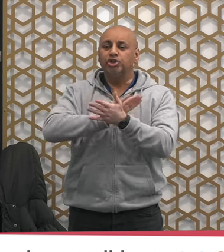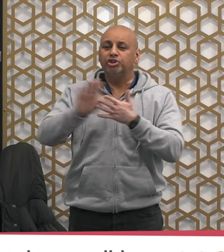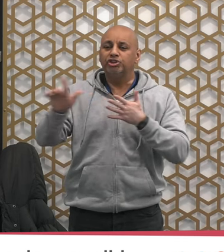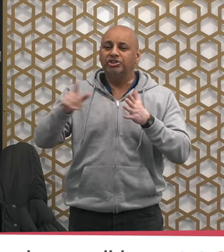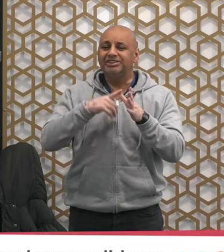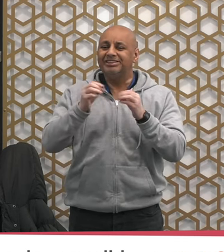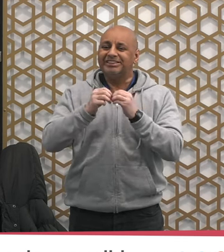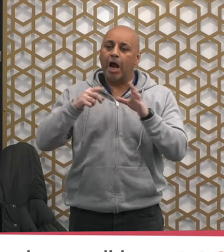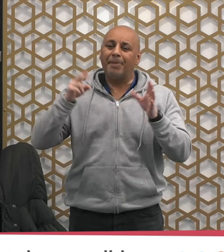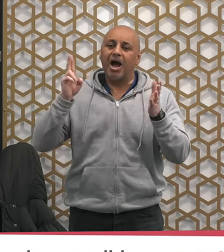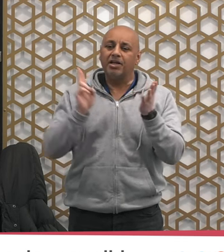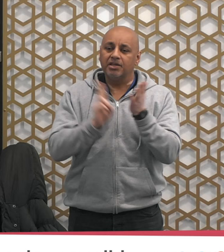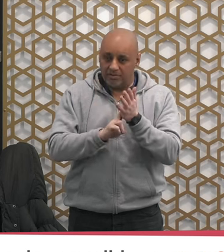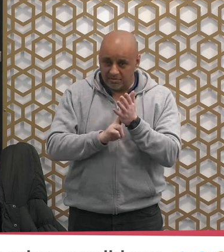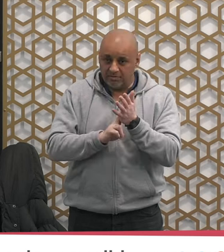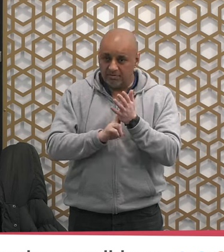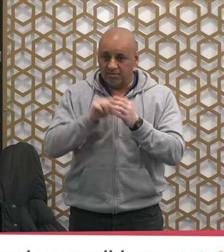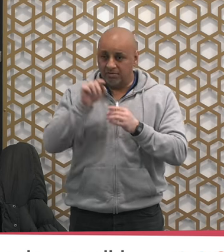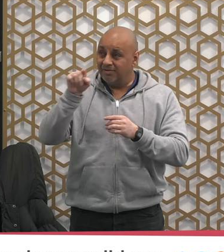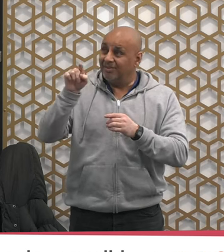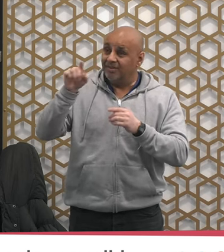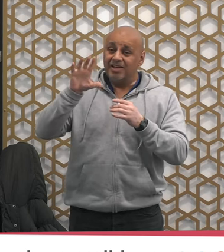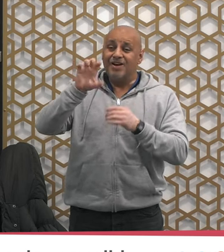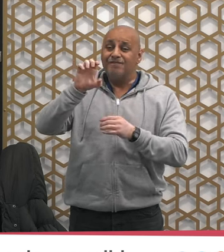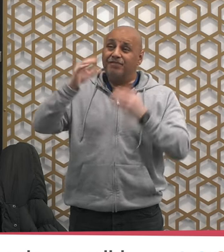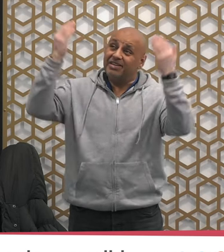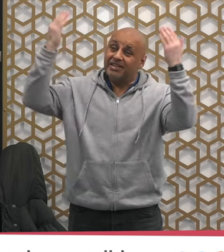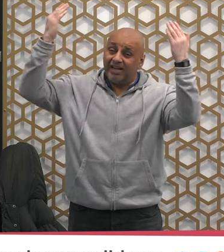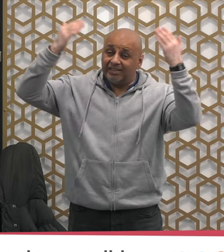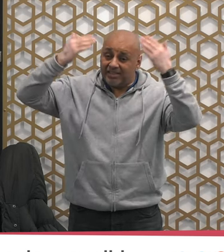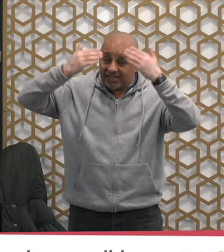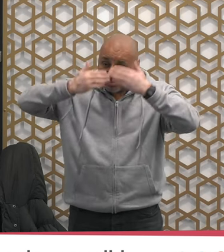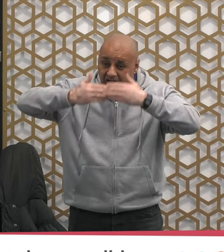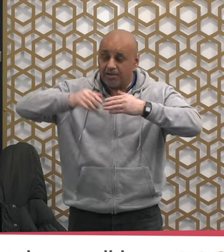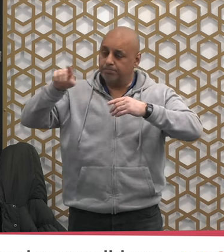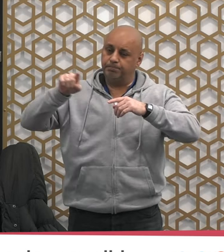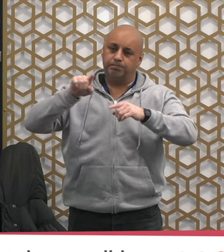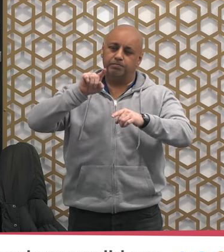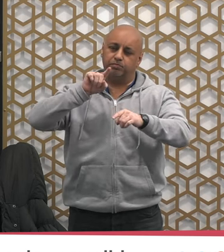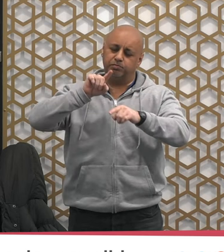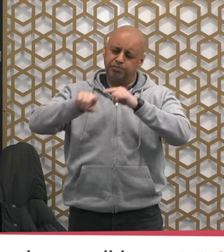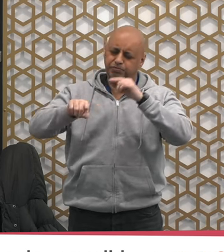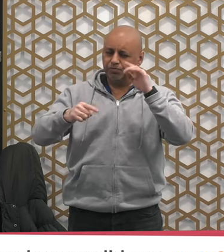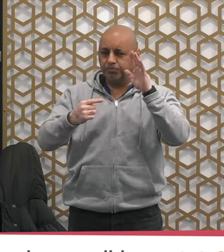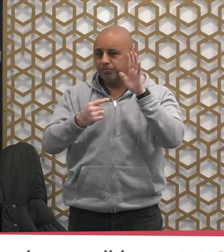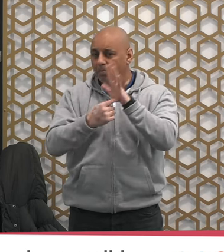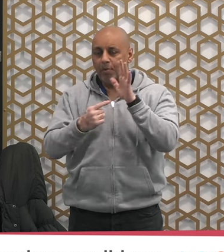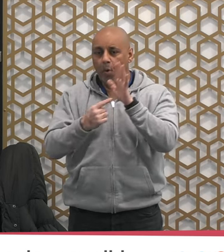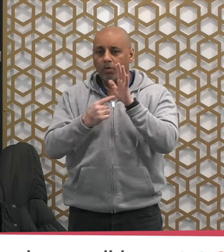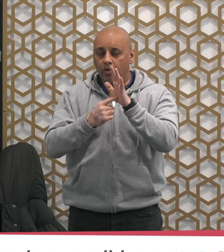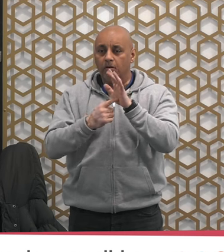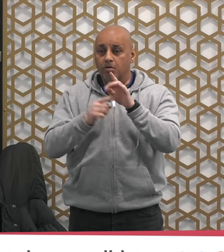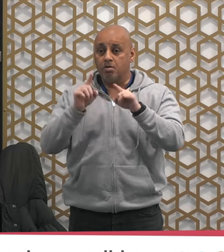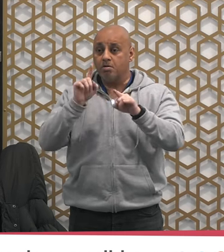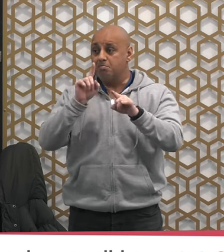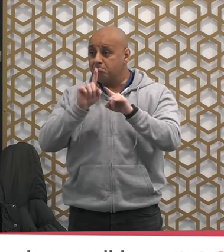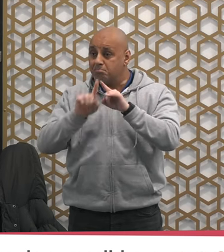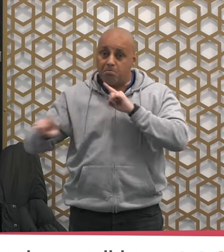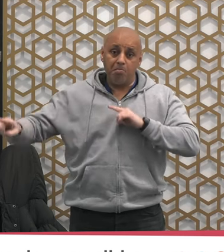the 15th night of Shaban is a night that vast majority of the Muslims believe that that is